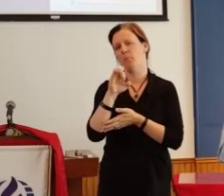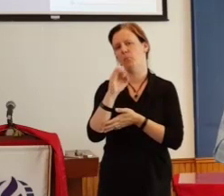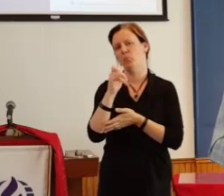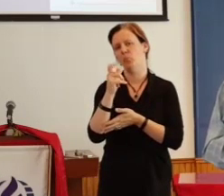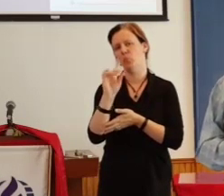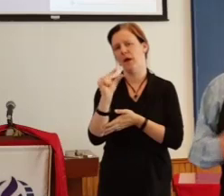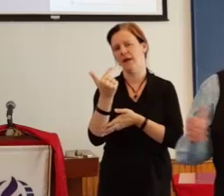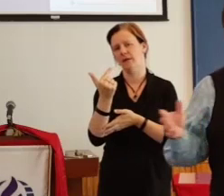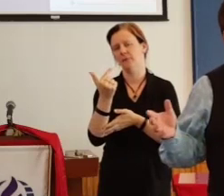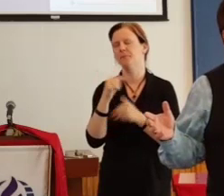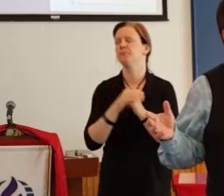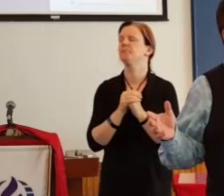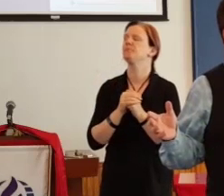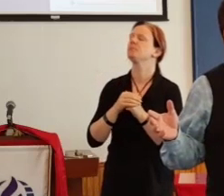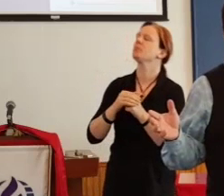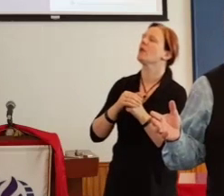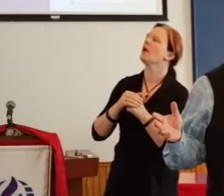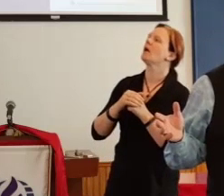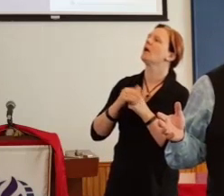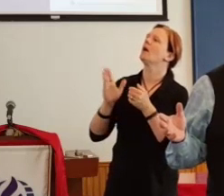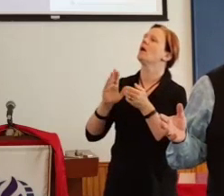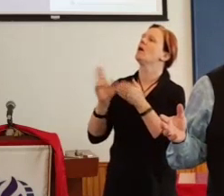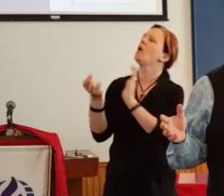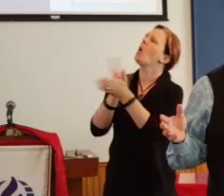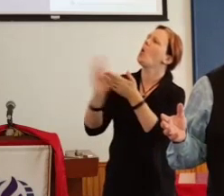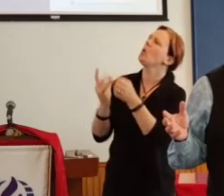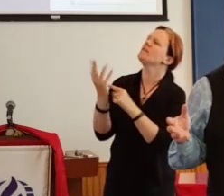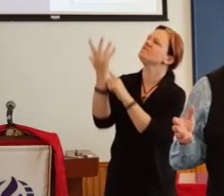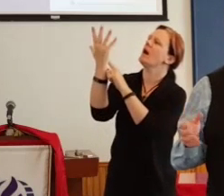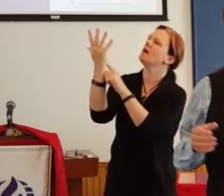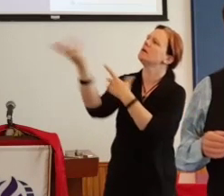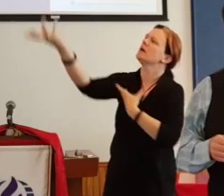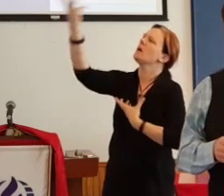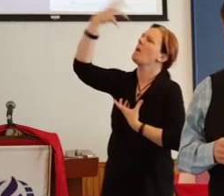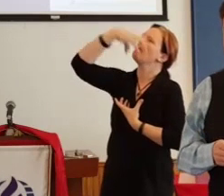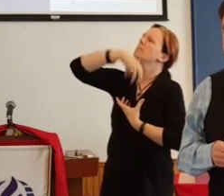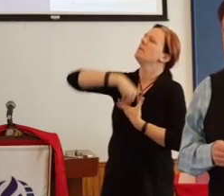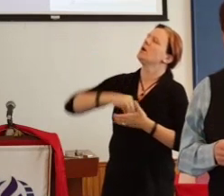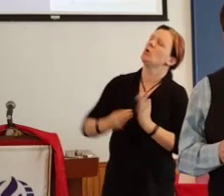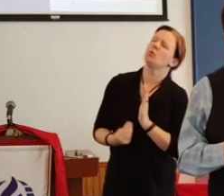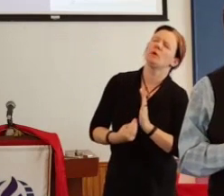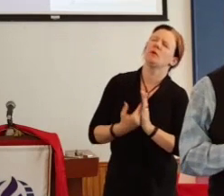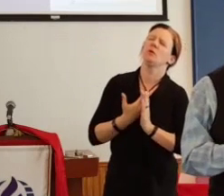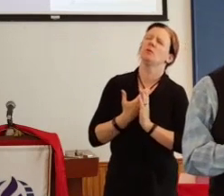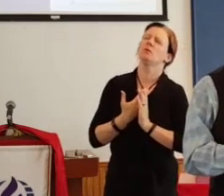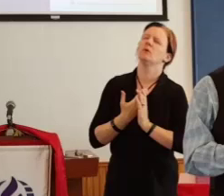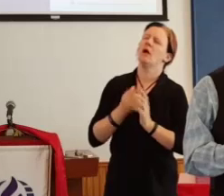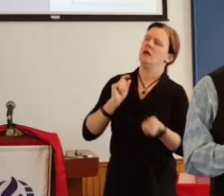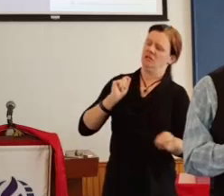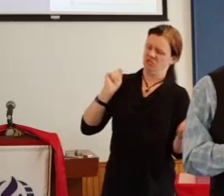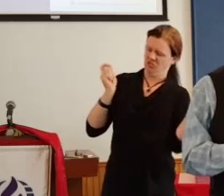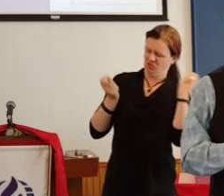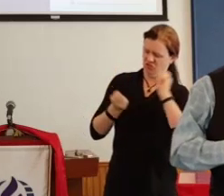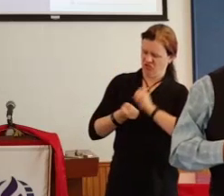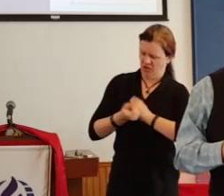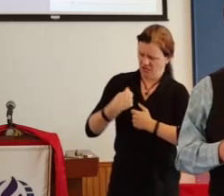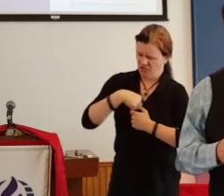Holy fire, come and renew. Change us to bring change for you. Heal our land,